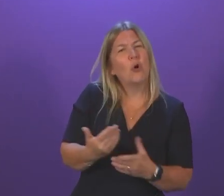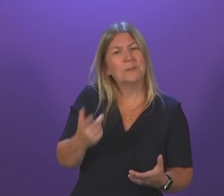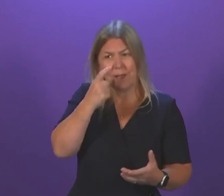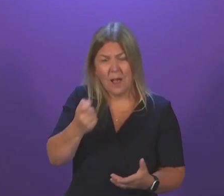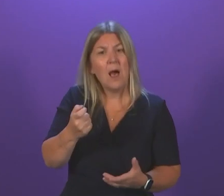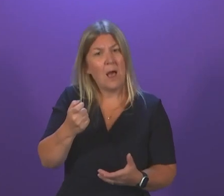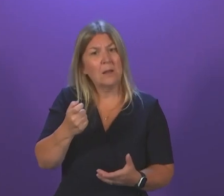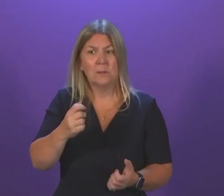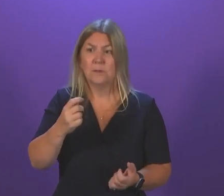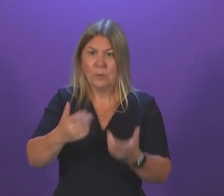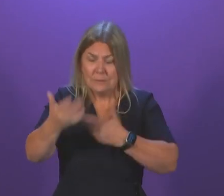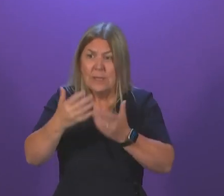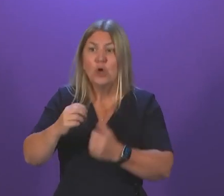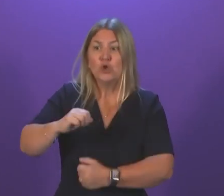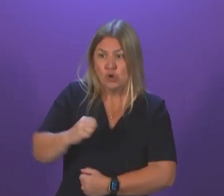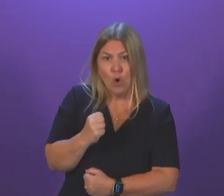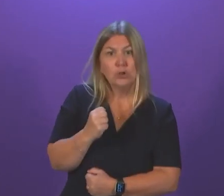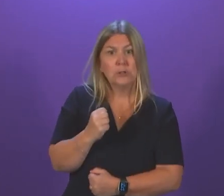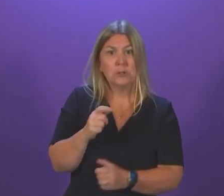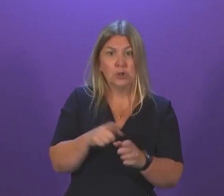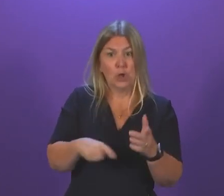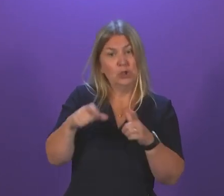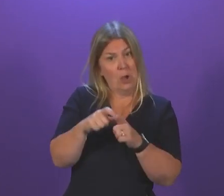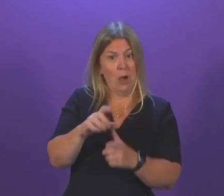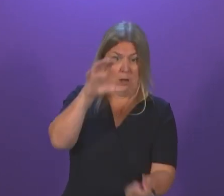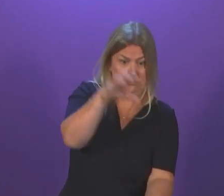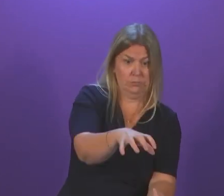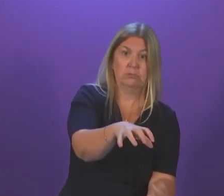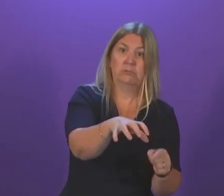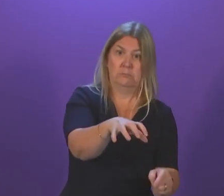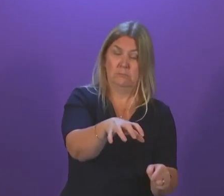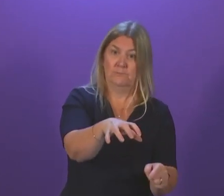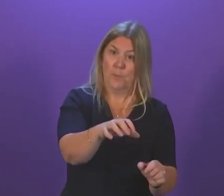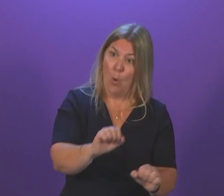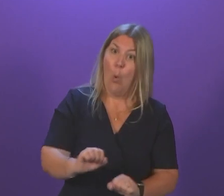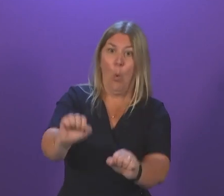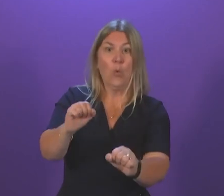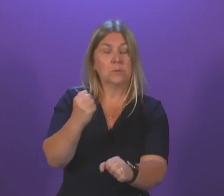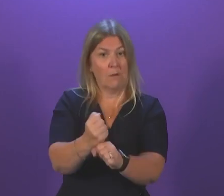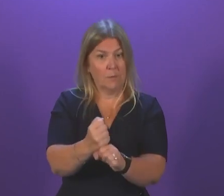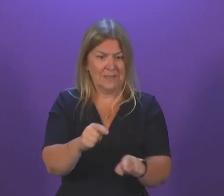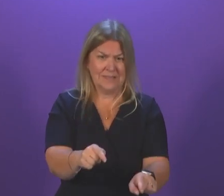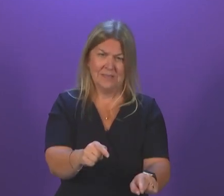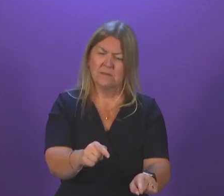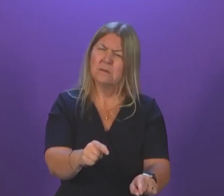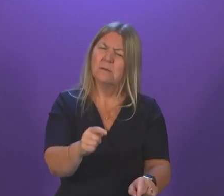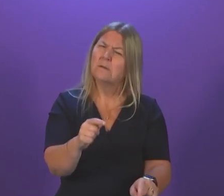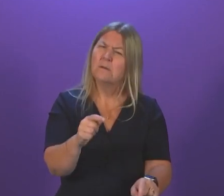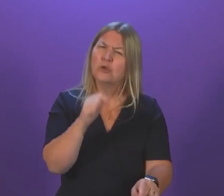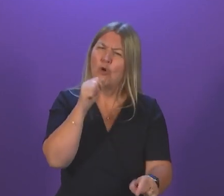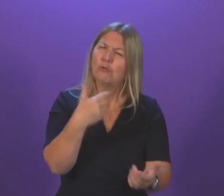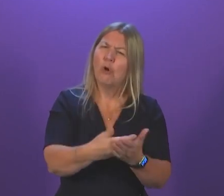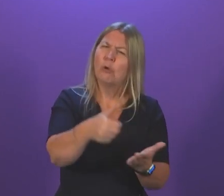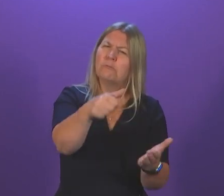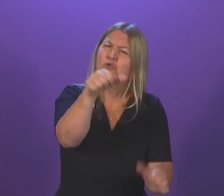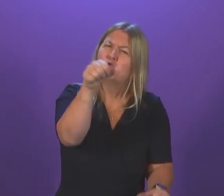a Scottish yard supporting Scottish jobs and owned by the Scottish government failed to even make the shortlist to build